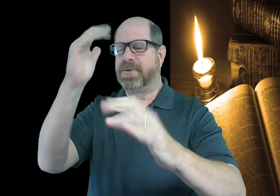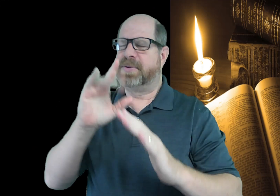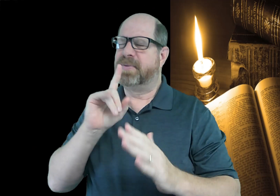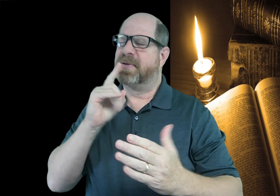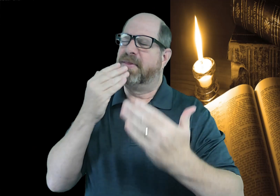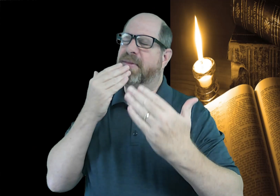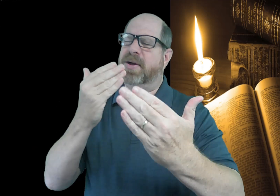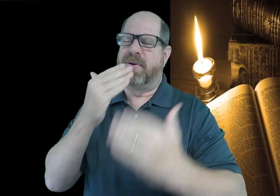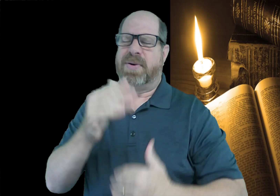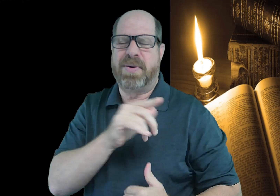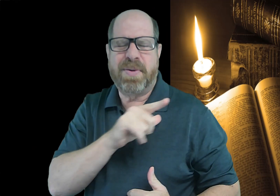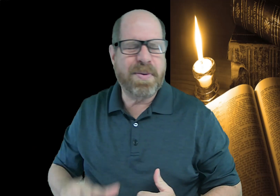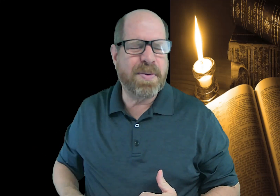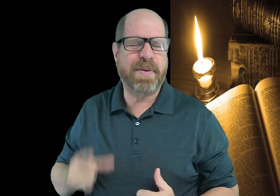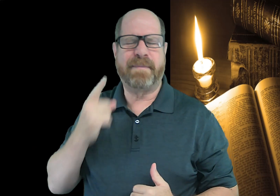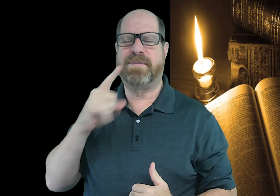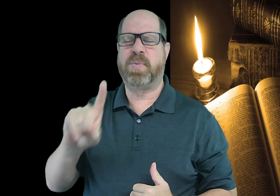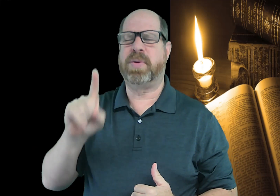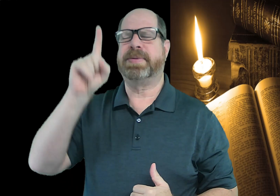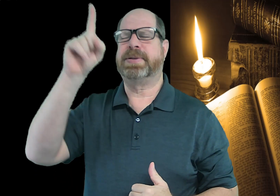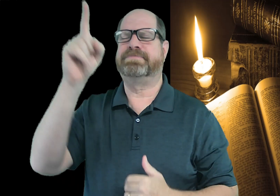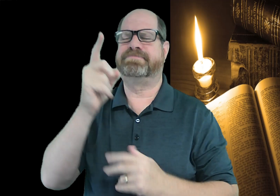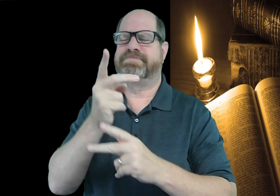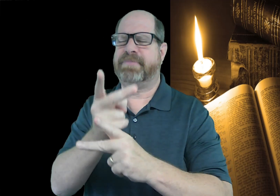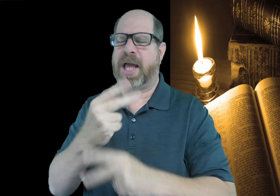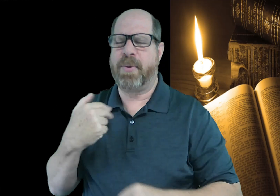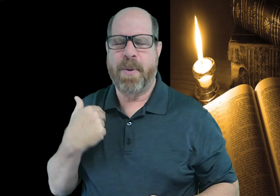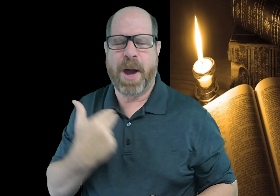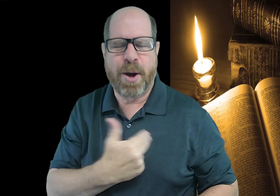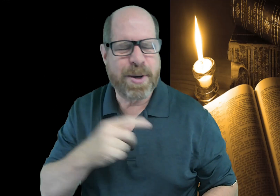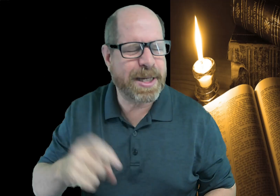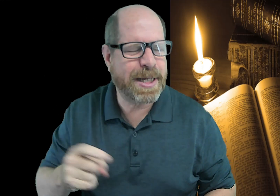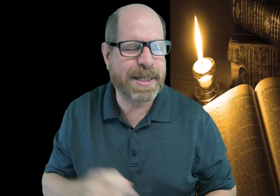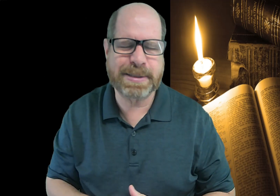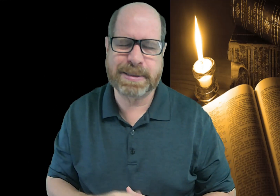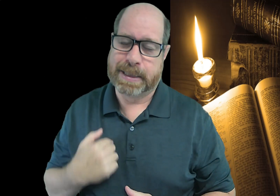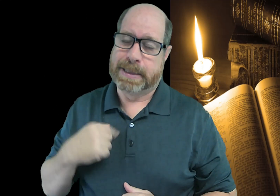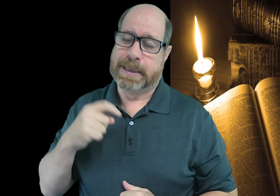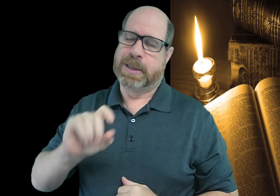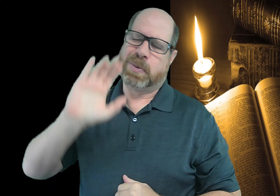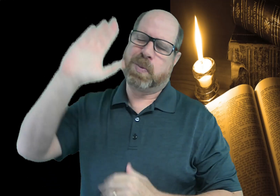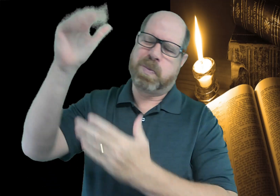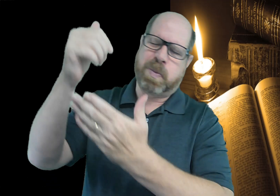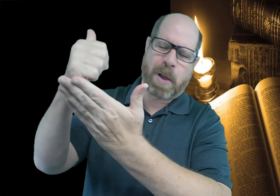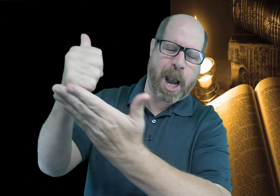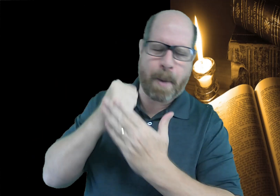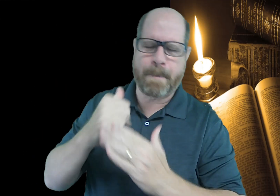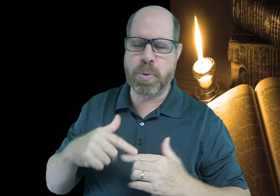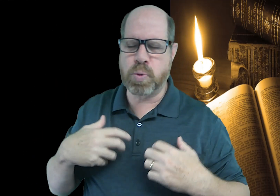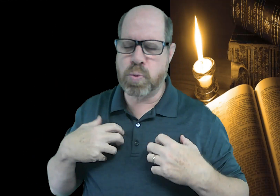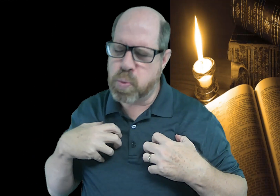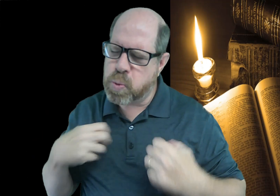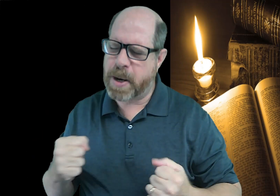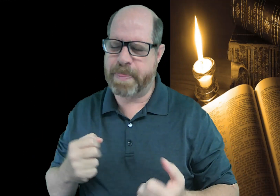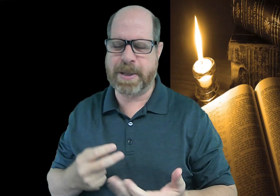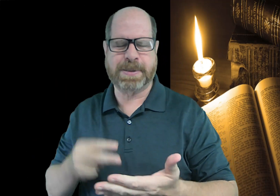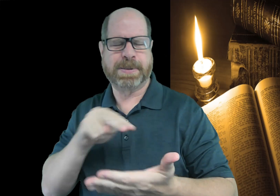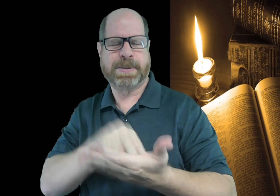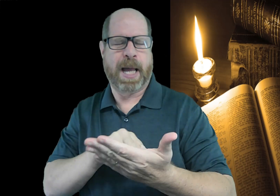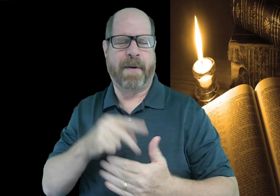Heavenly Father, we thank you, Lord, that you take care of our needs. We need your help to have